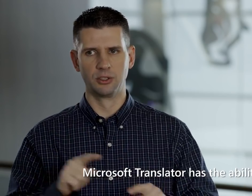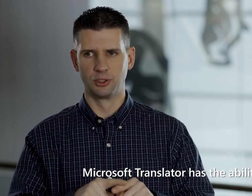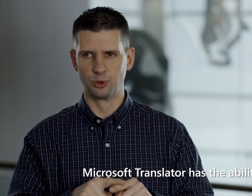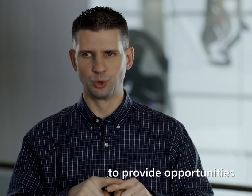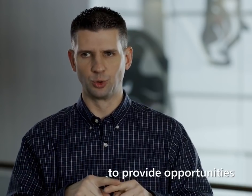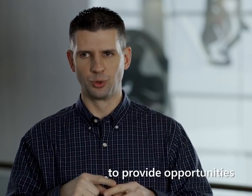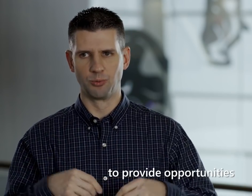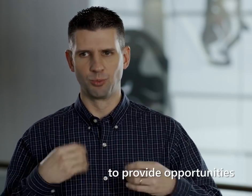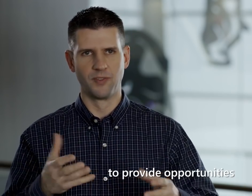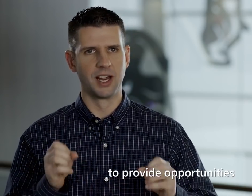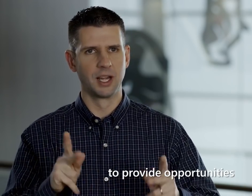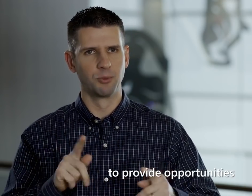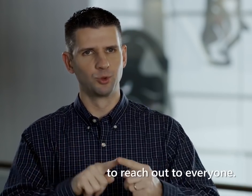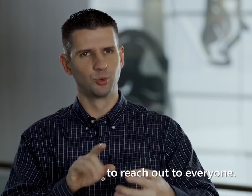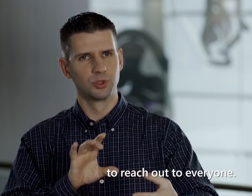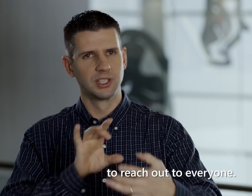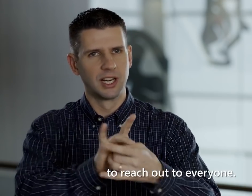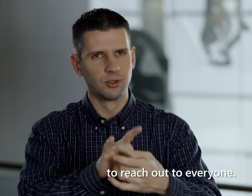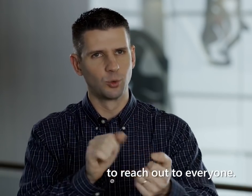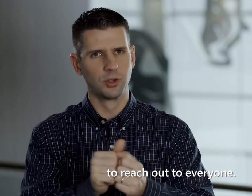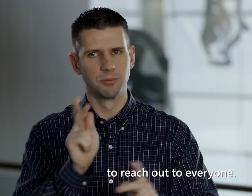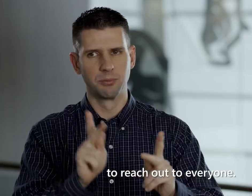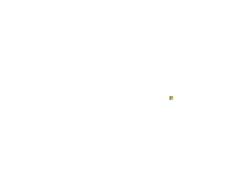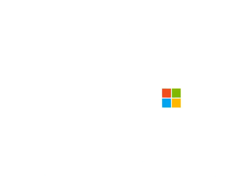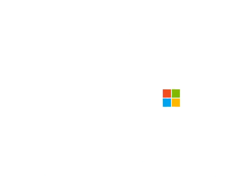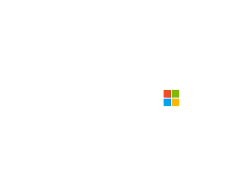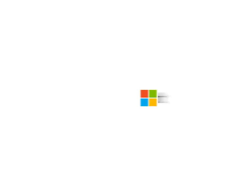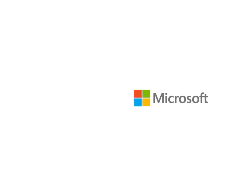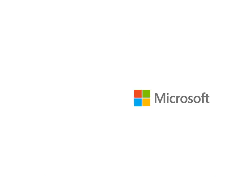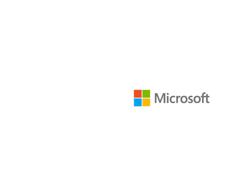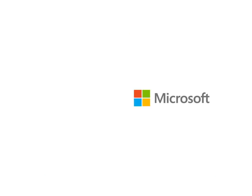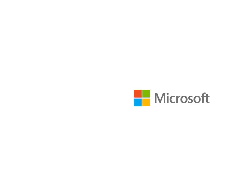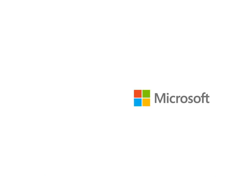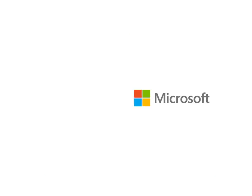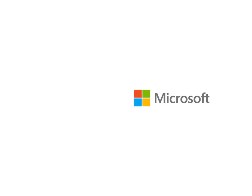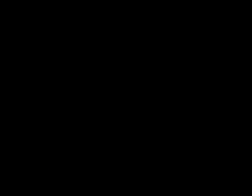ability to provide opportunities to reach out to everyone. Microsoft Mechanics.microsoft.microsoft.microsoft.microsoft www